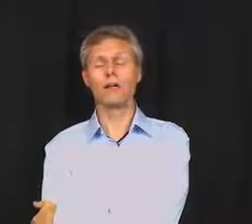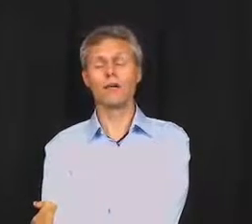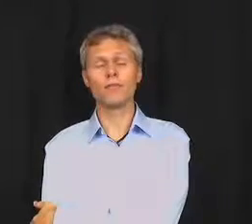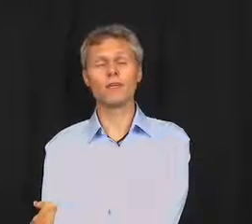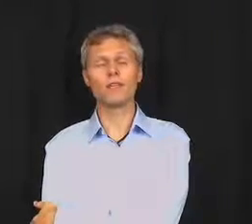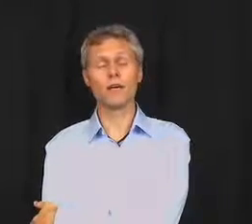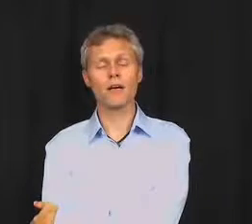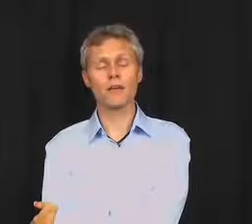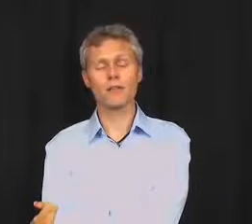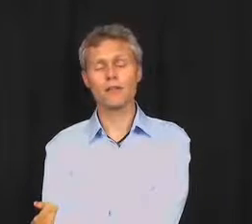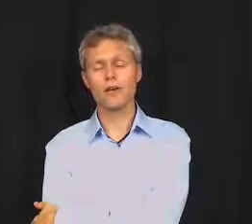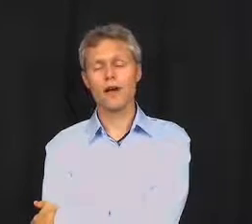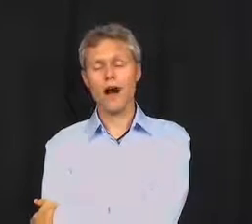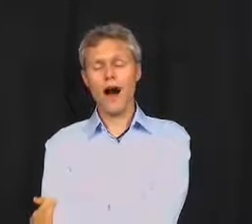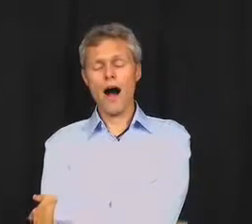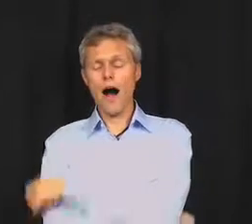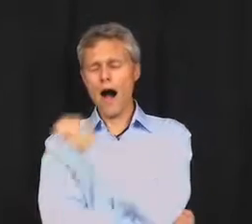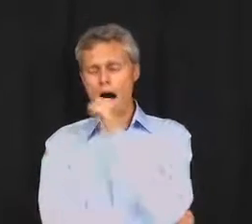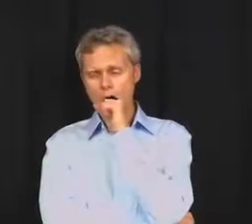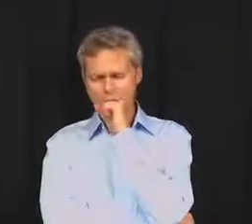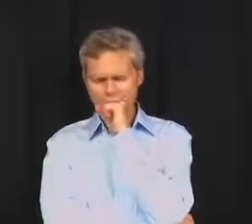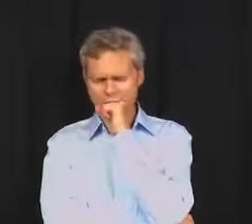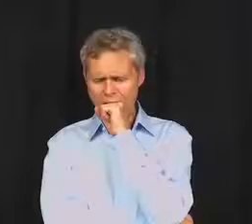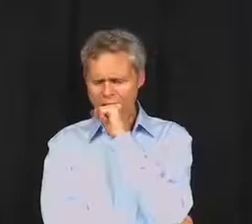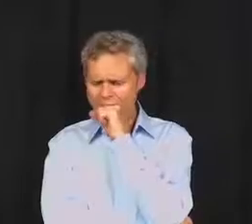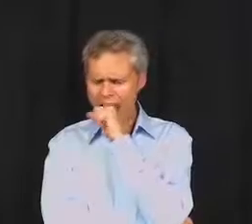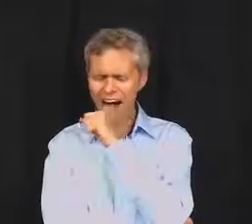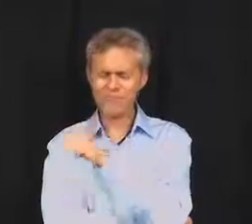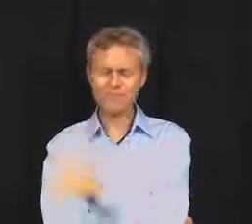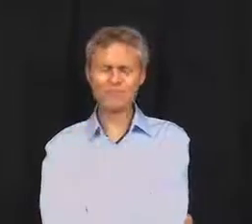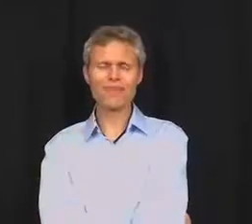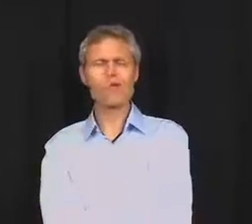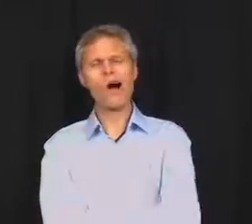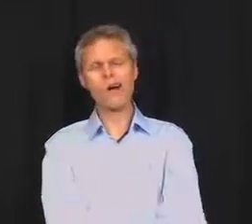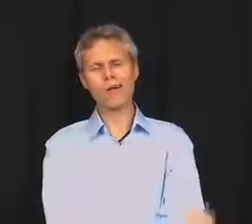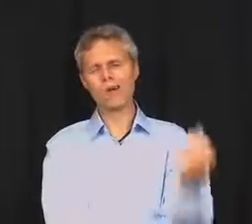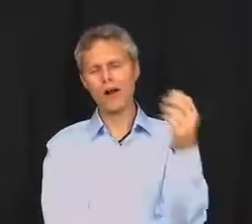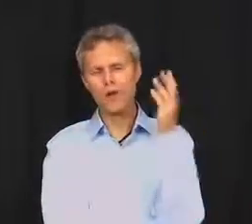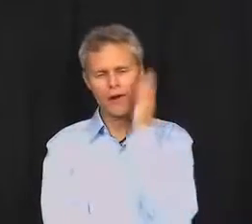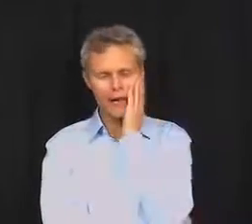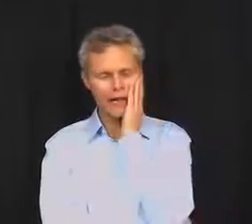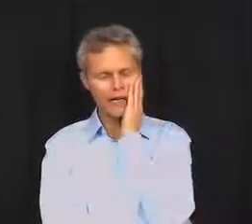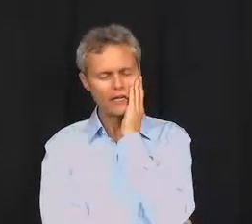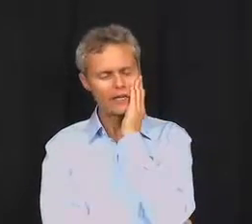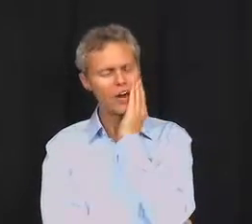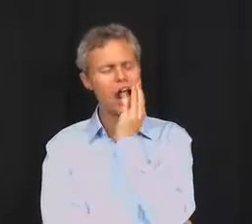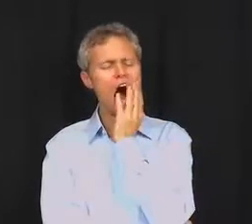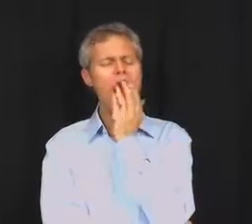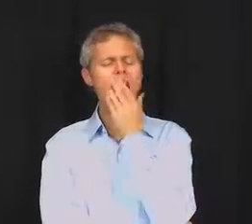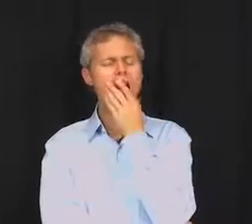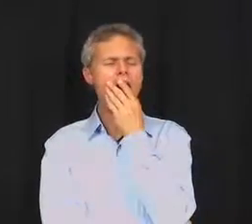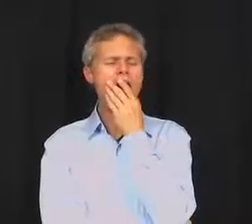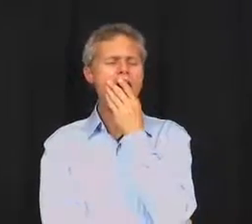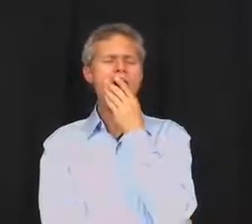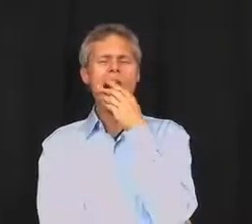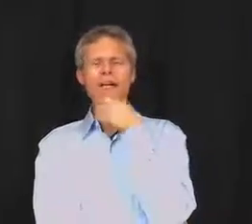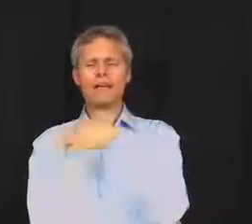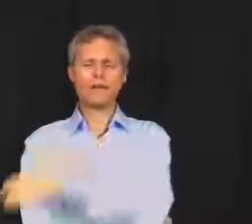to Effortless English. Whew. Welcome to Learn Real English. So